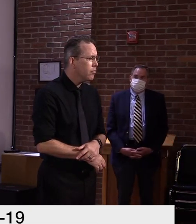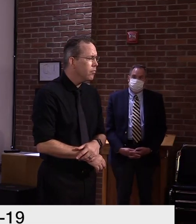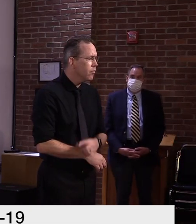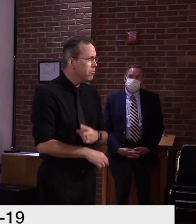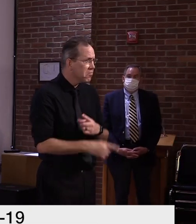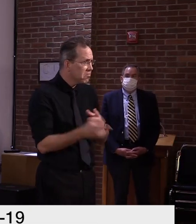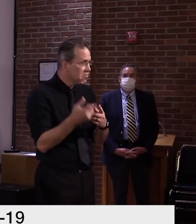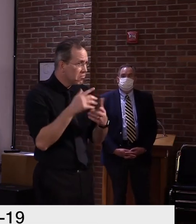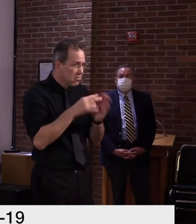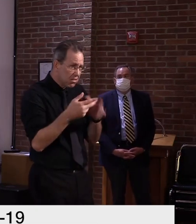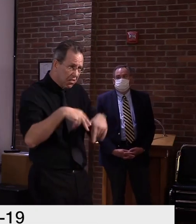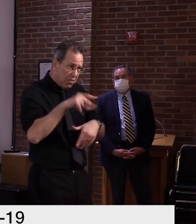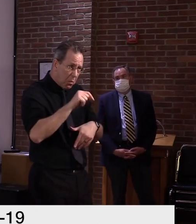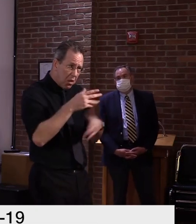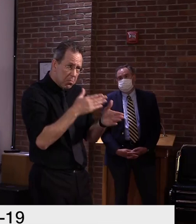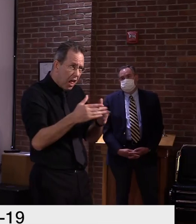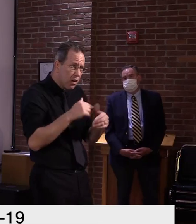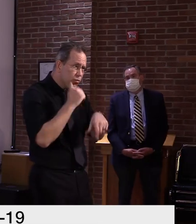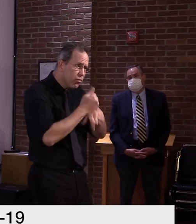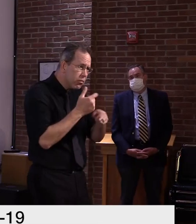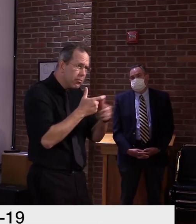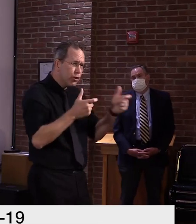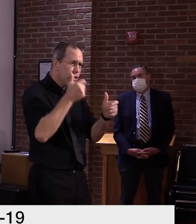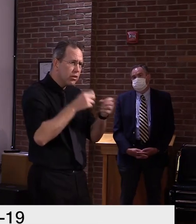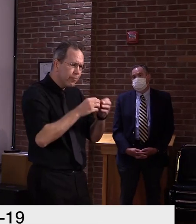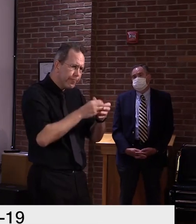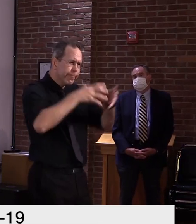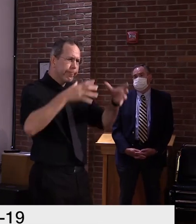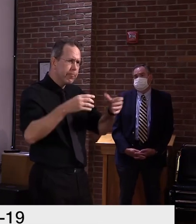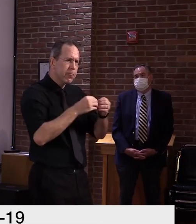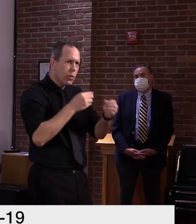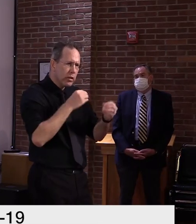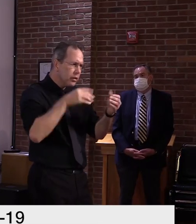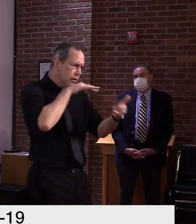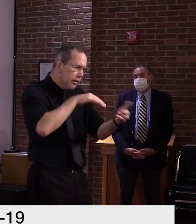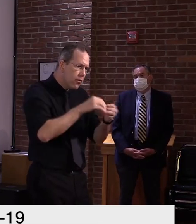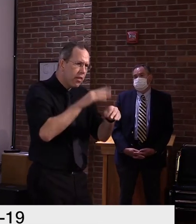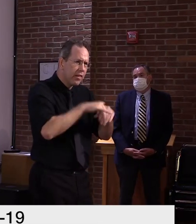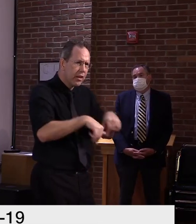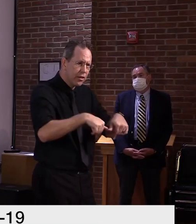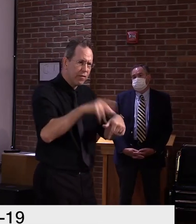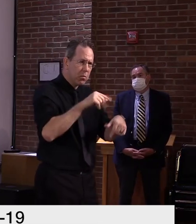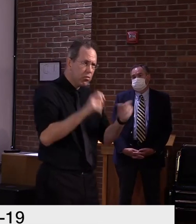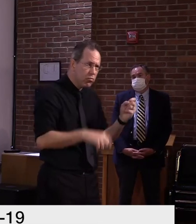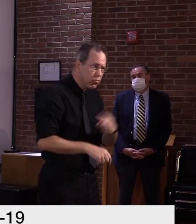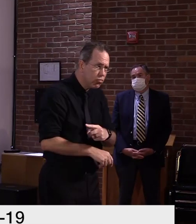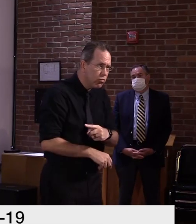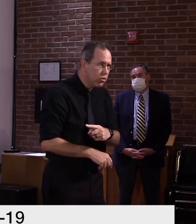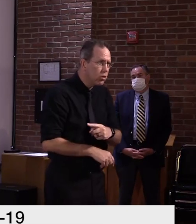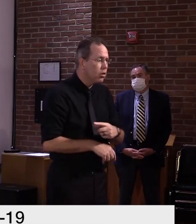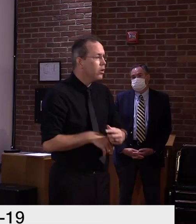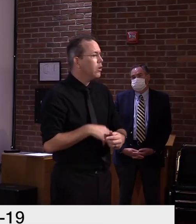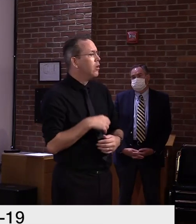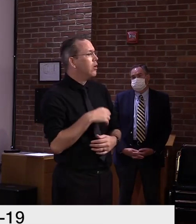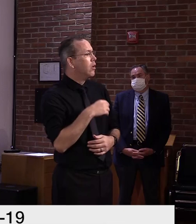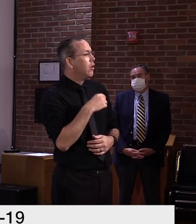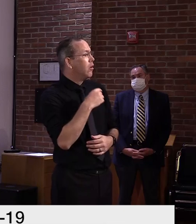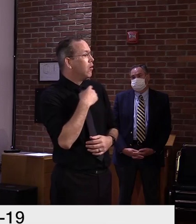we have actually broached the subject with CDC, but they're, they're not poised to help us with that yet either.